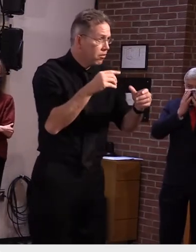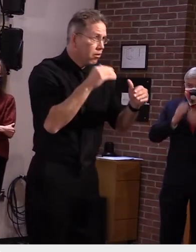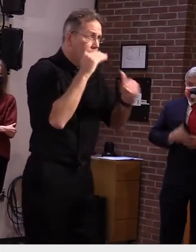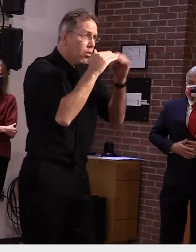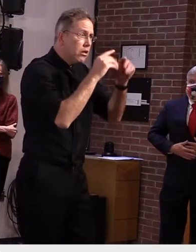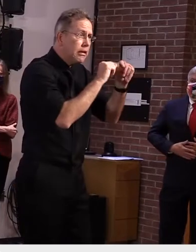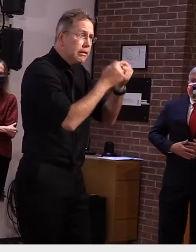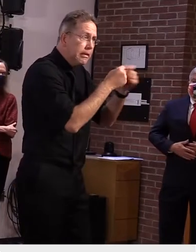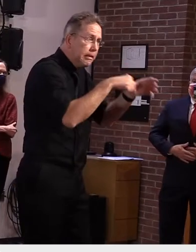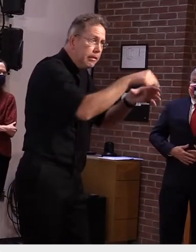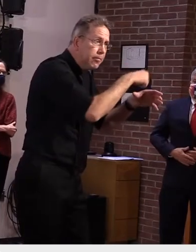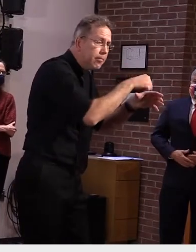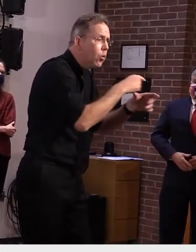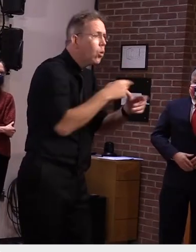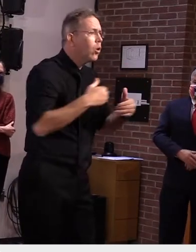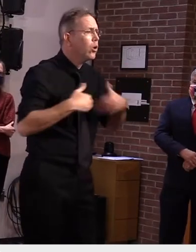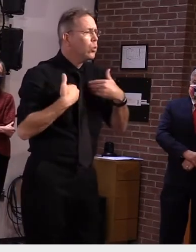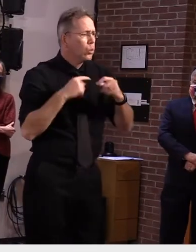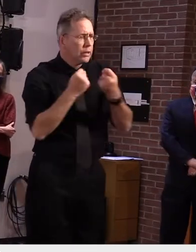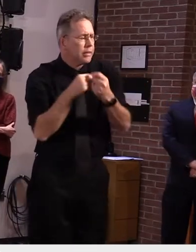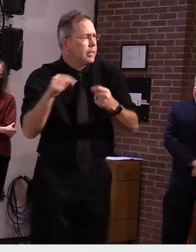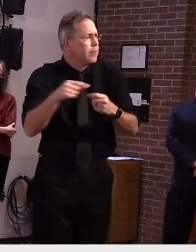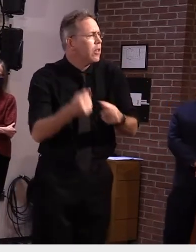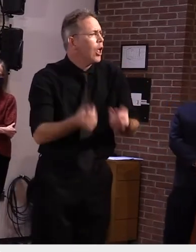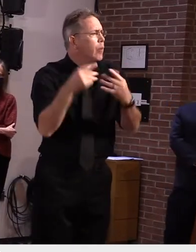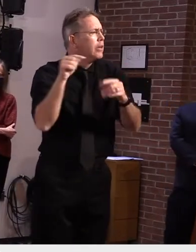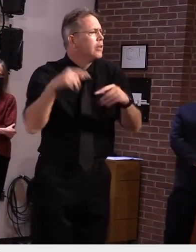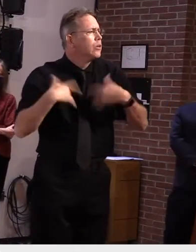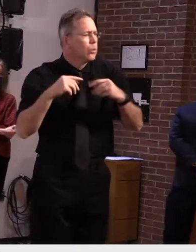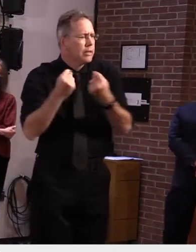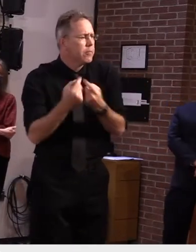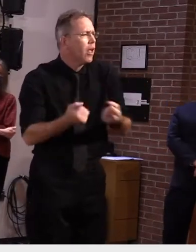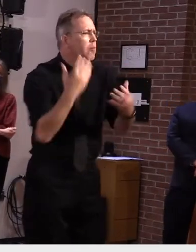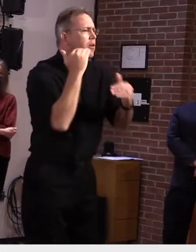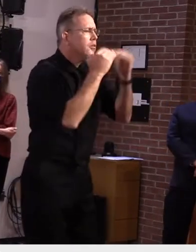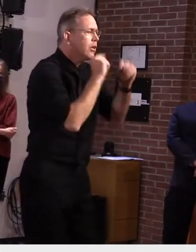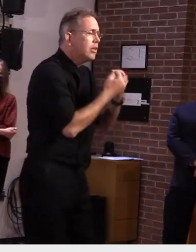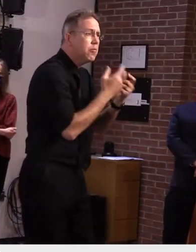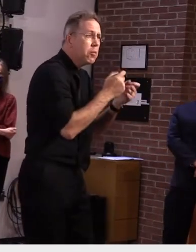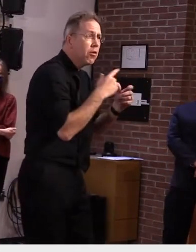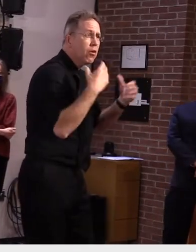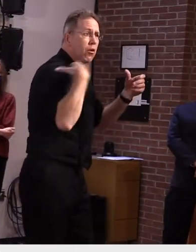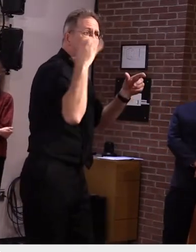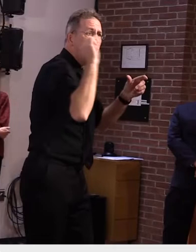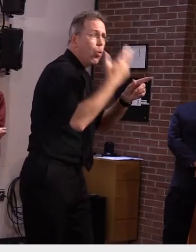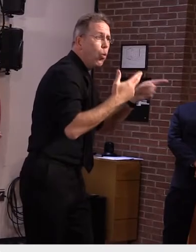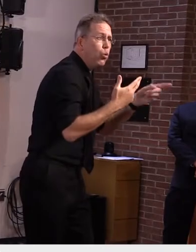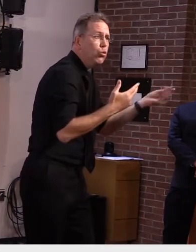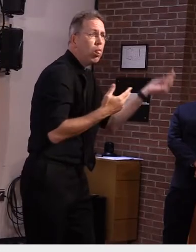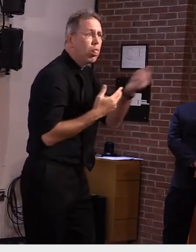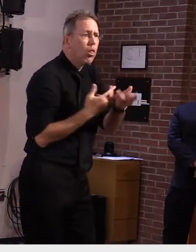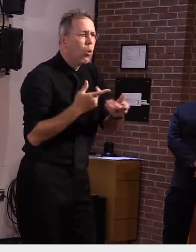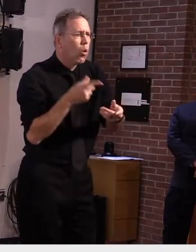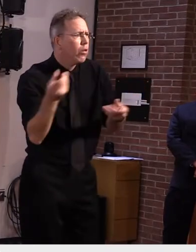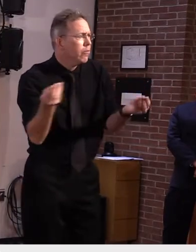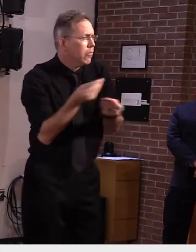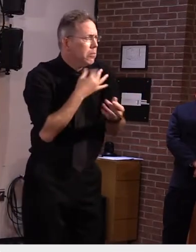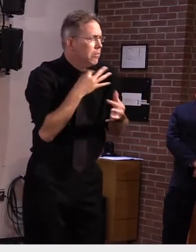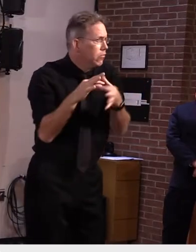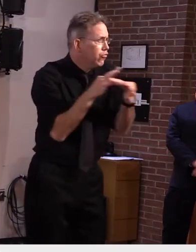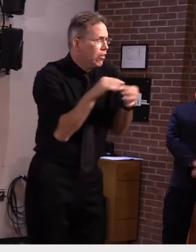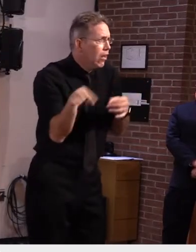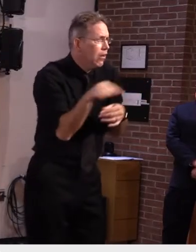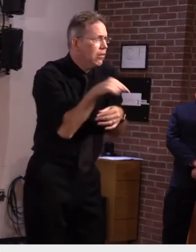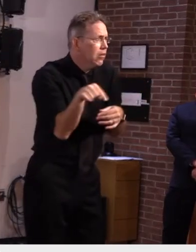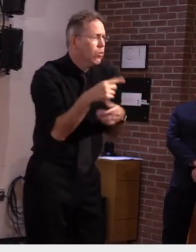like that yeah there are some connections um my understanding is there are two different youth teams and at